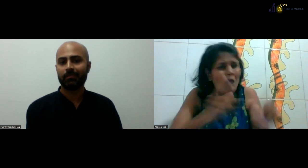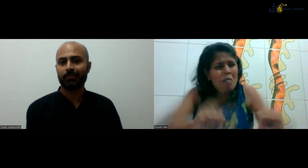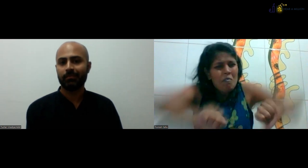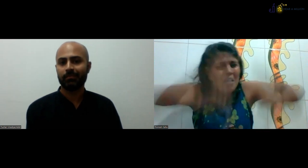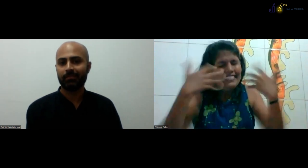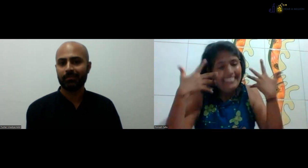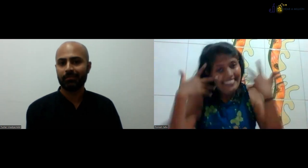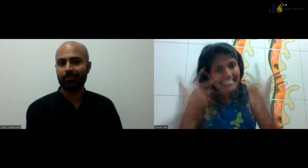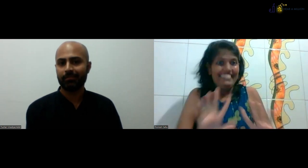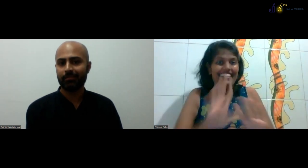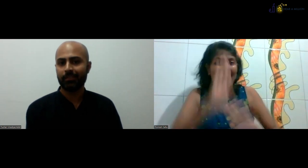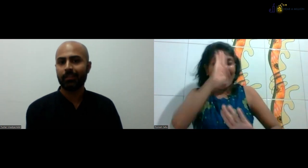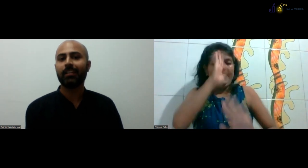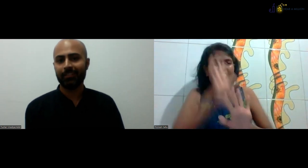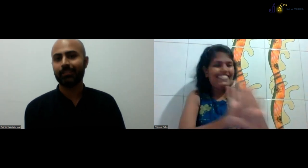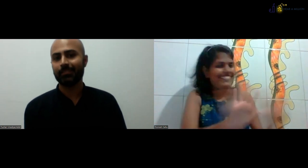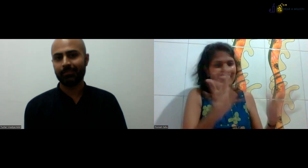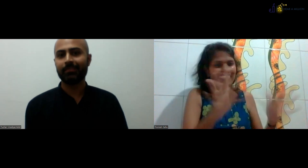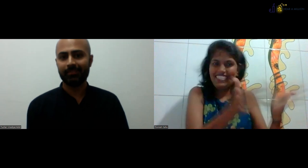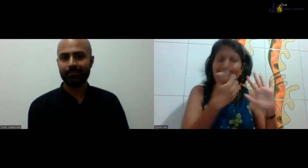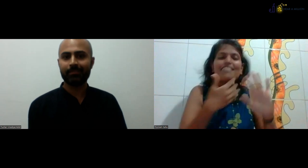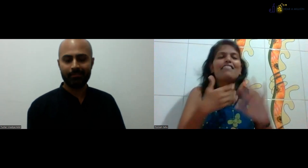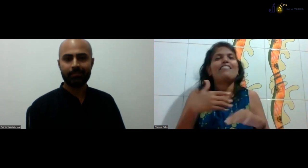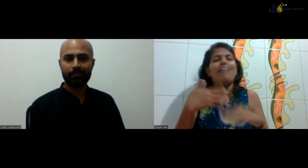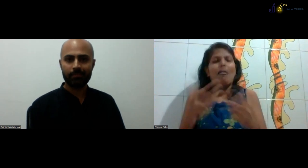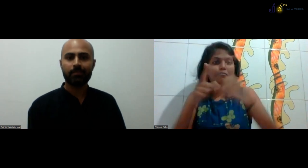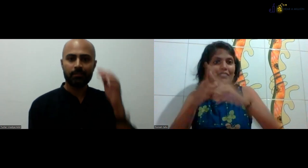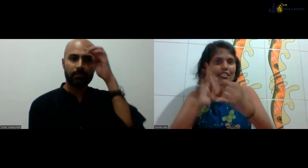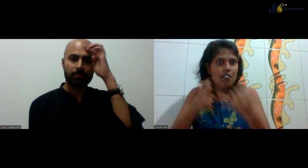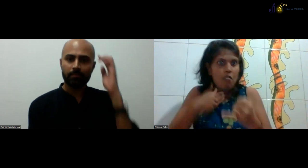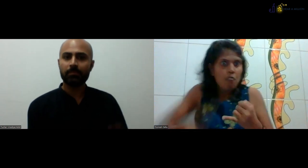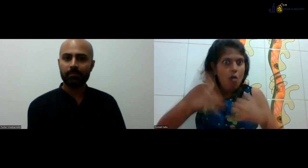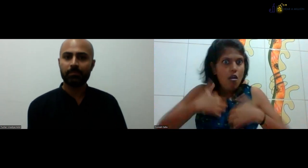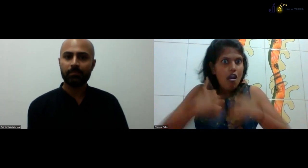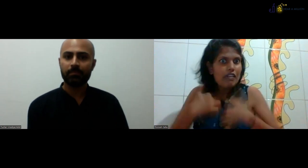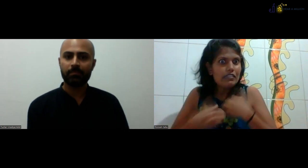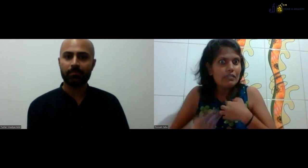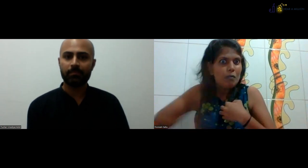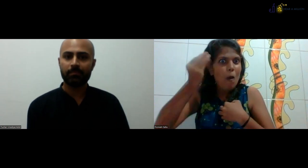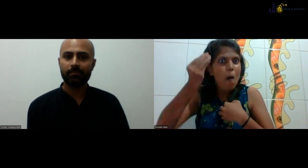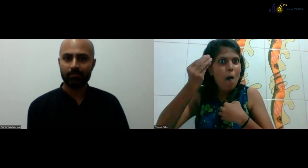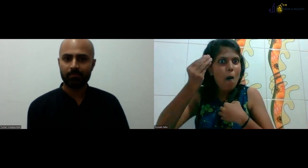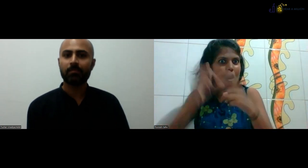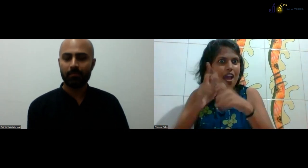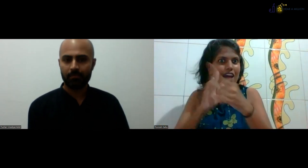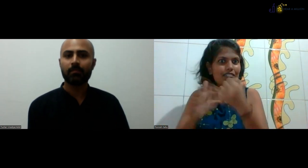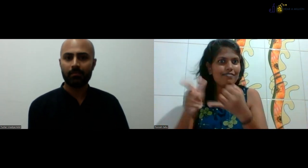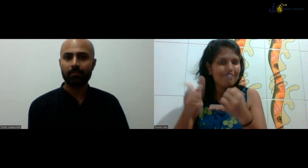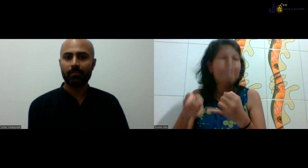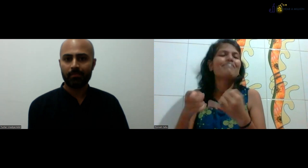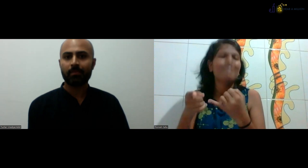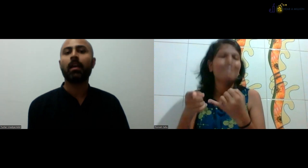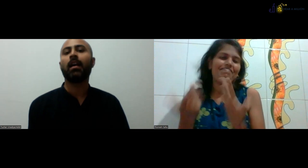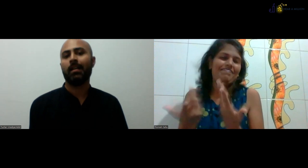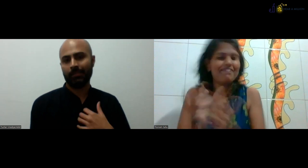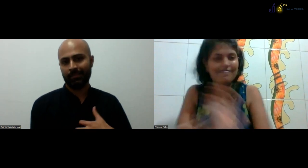hard time. And, you know, I just managed to pass. And with that, you know, I, it was a